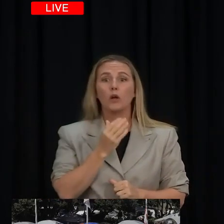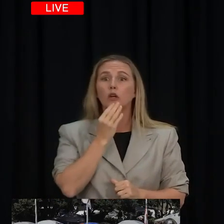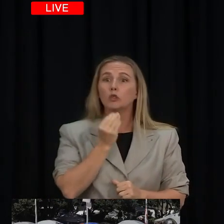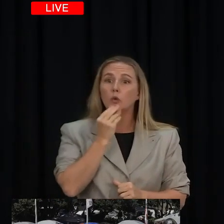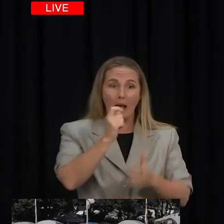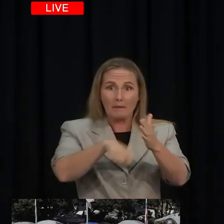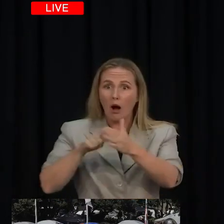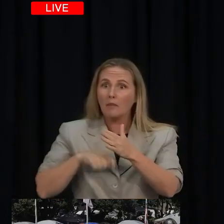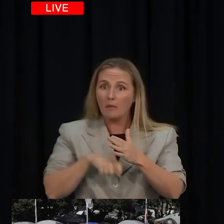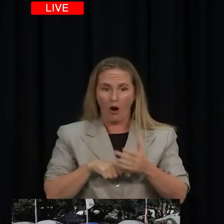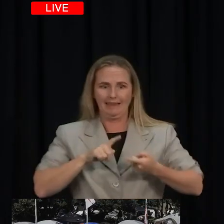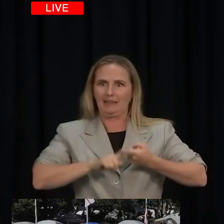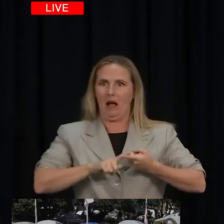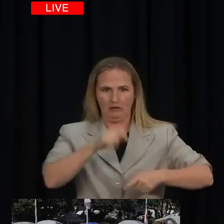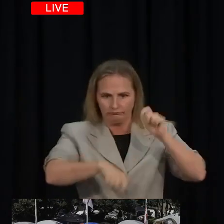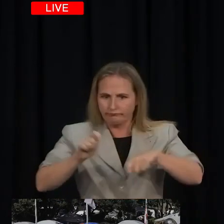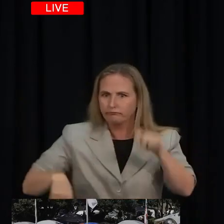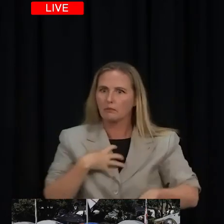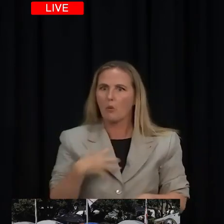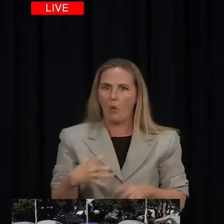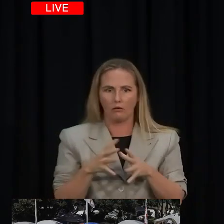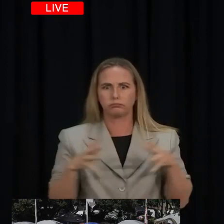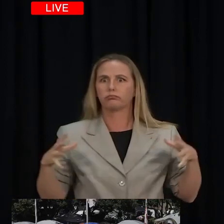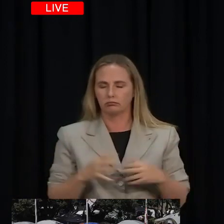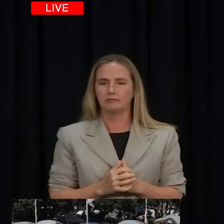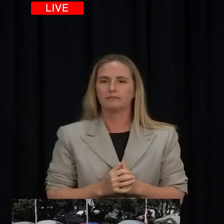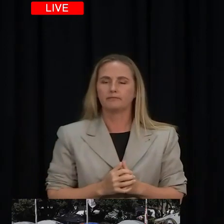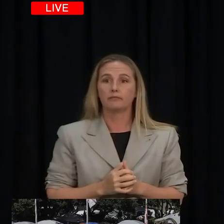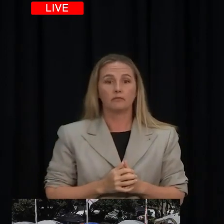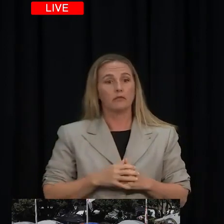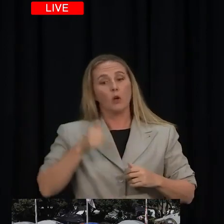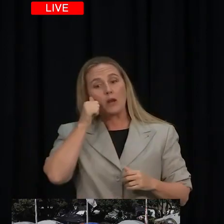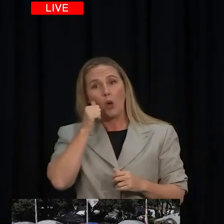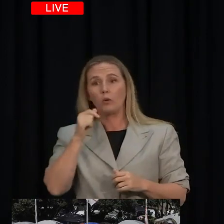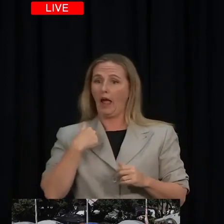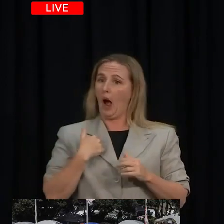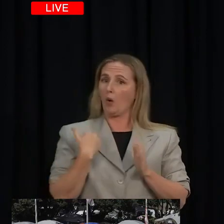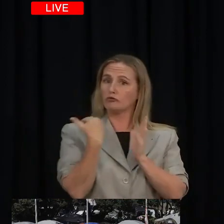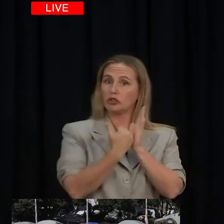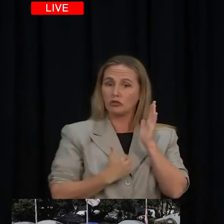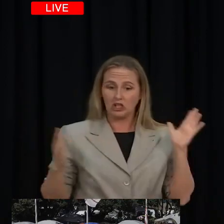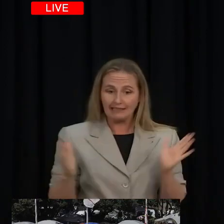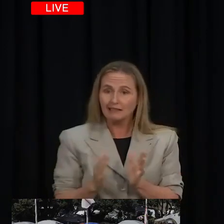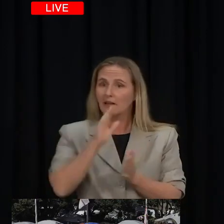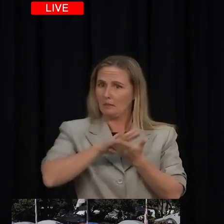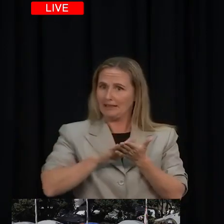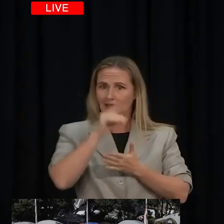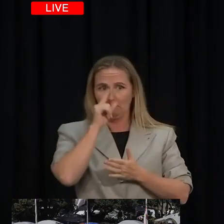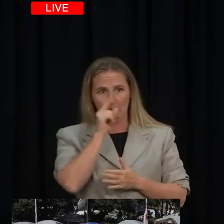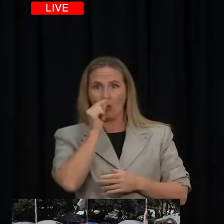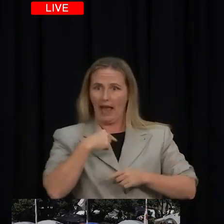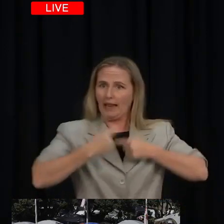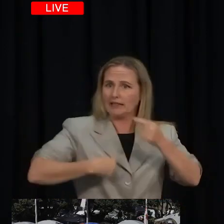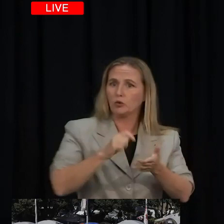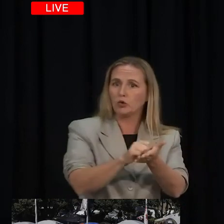Under our settings of the COVID protection framework, people can continue to go out, shop and travel. And our Reconnecting New Zealand framework will see